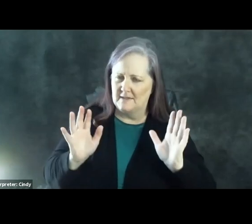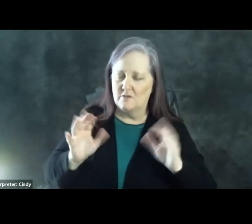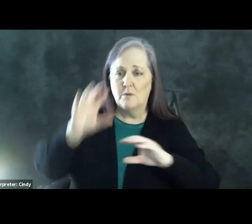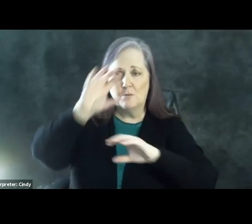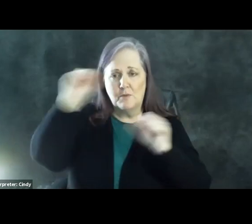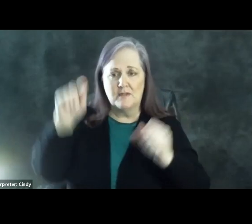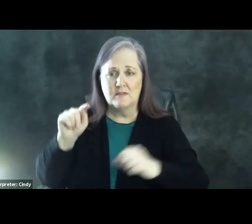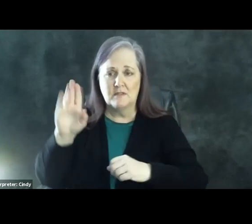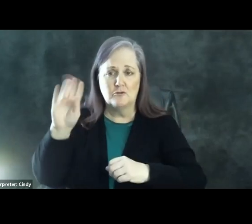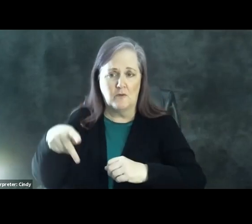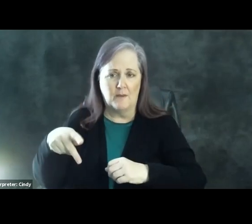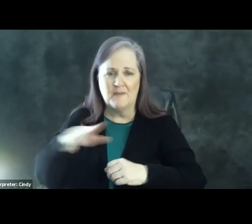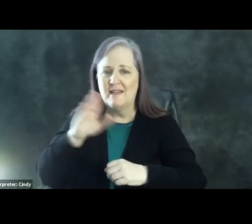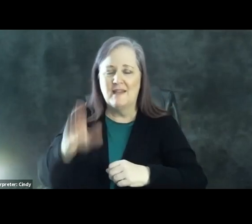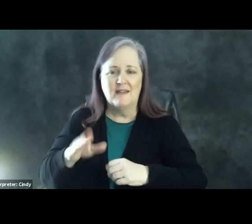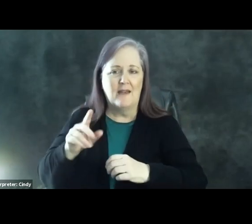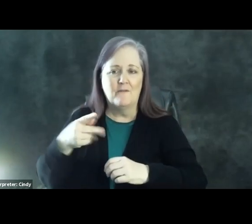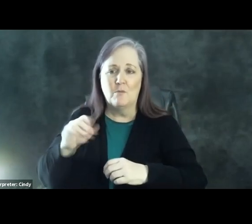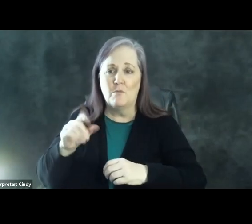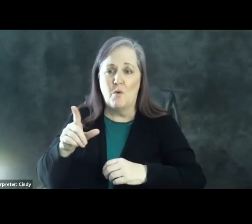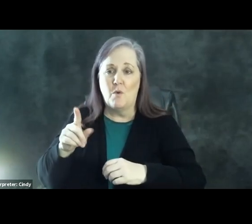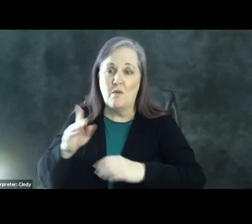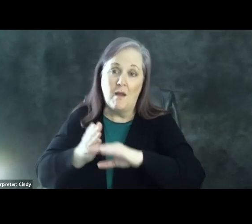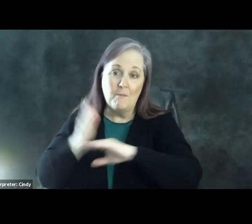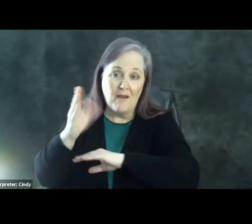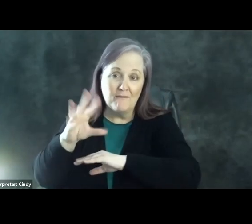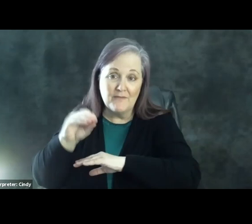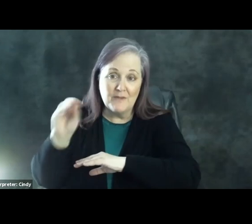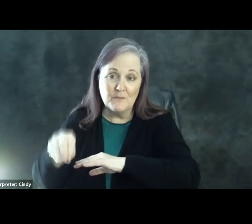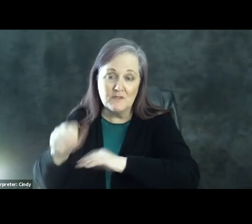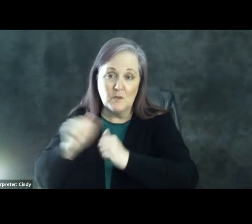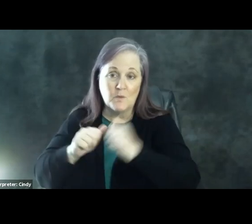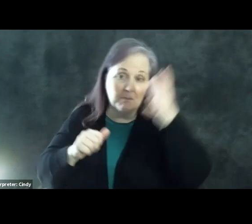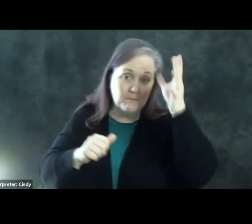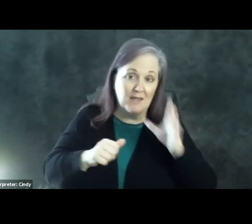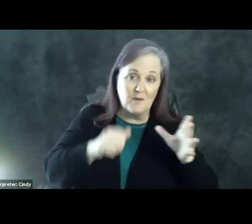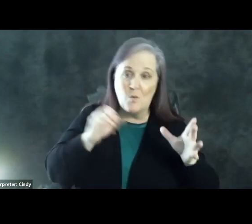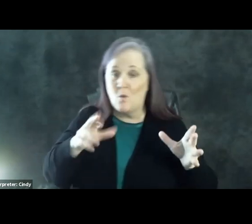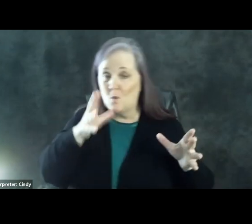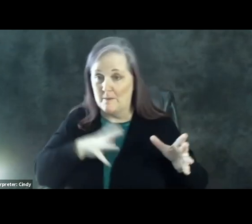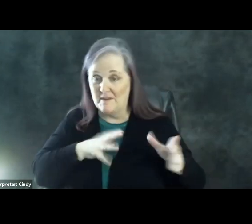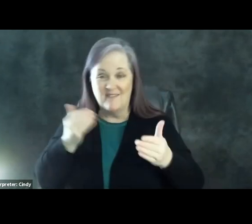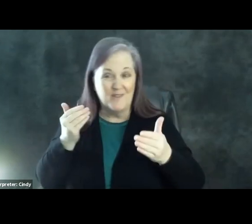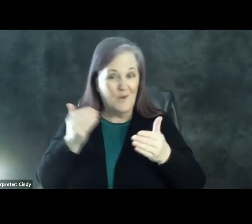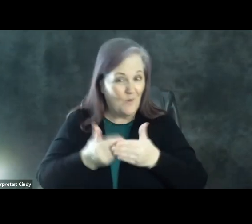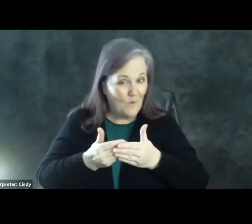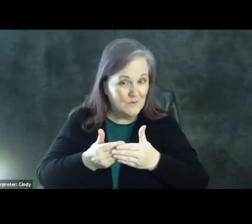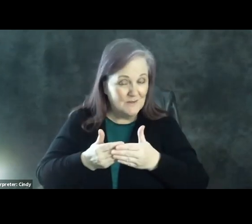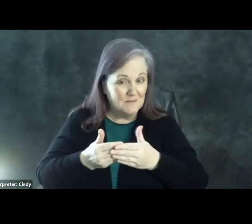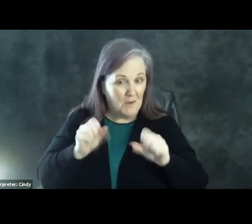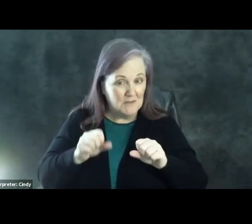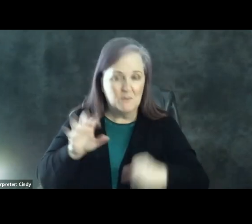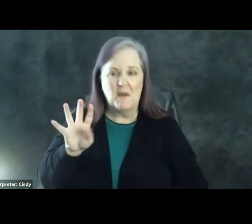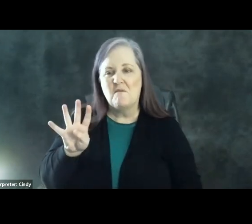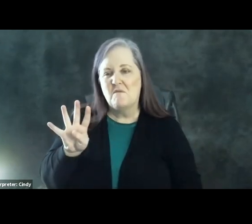Trump, he never polls above 50% with men or women, and the closest he gets is around 47%